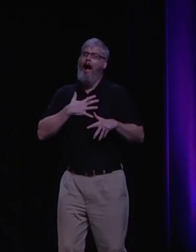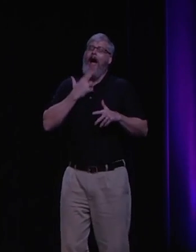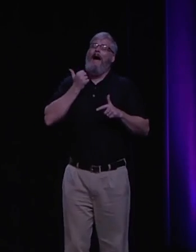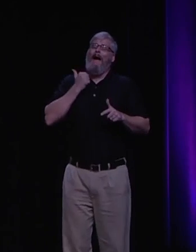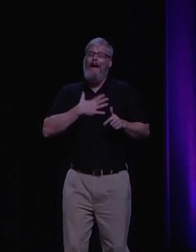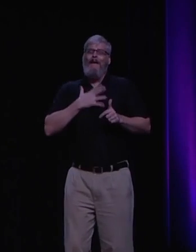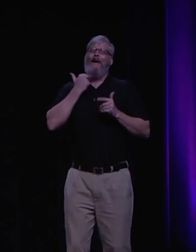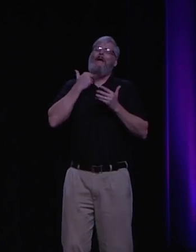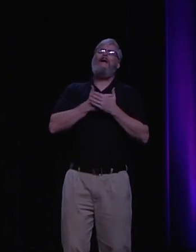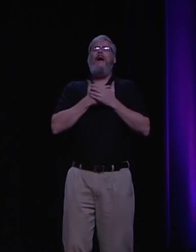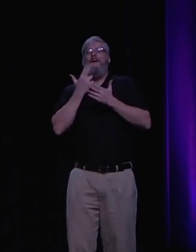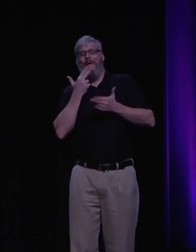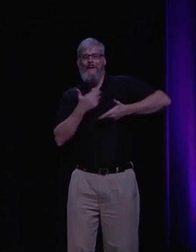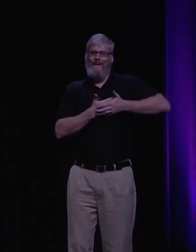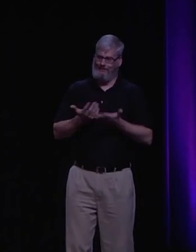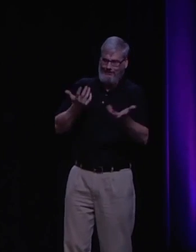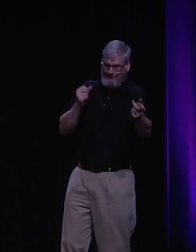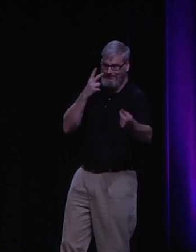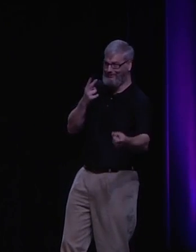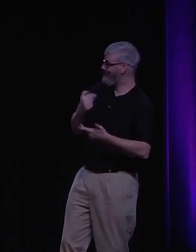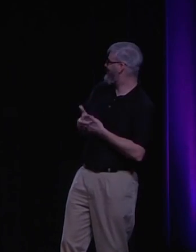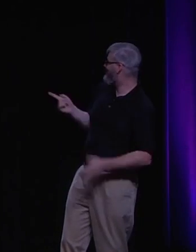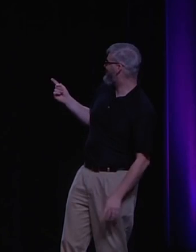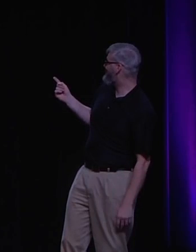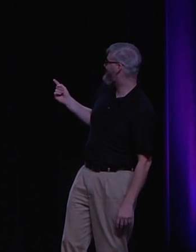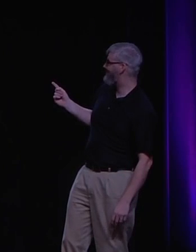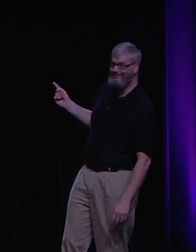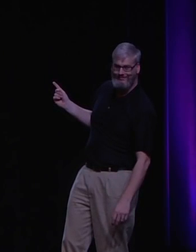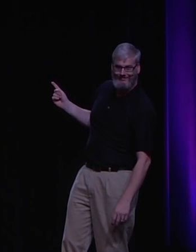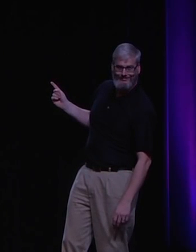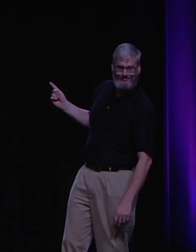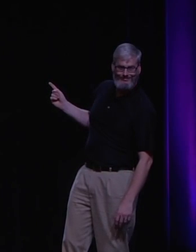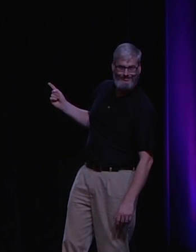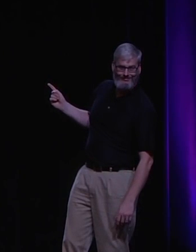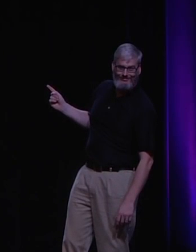post or every vlog I make, it's about five or six thousand views. And this is my daughter right here.